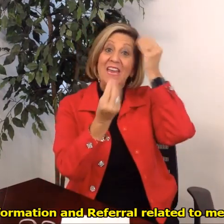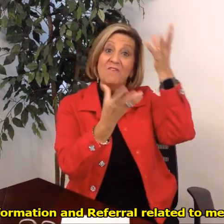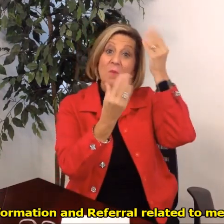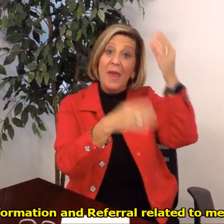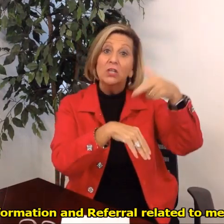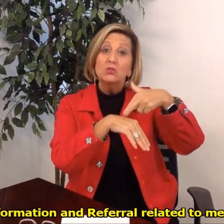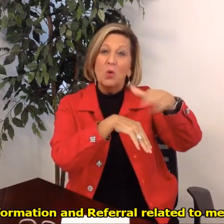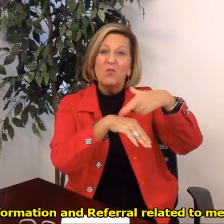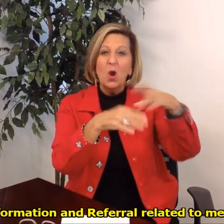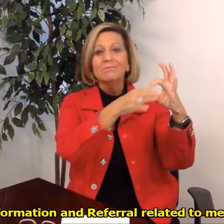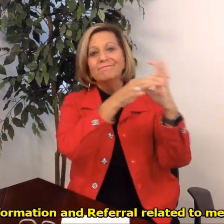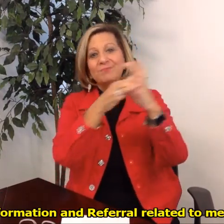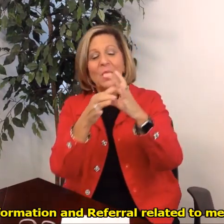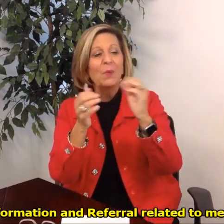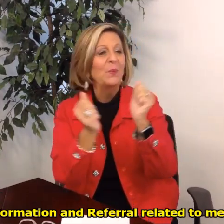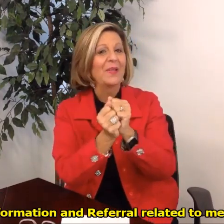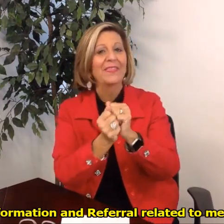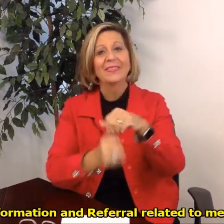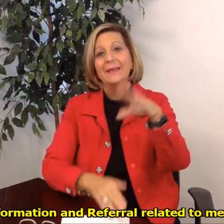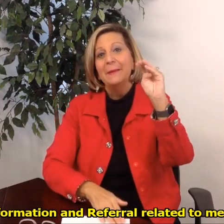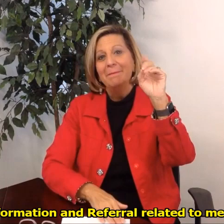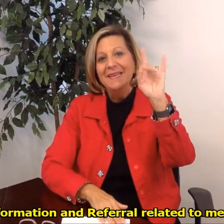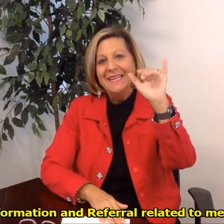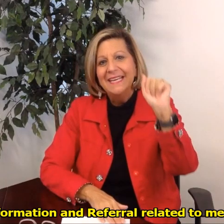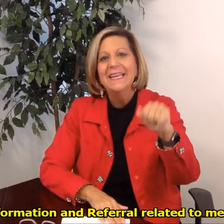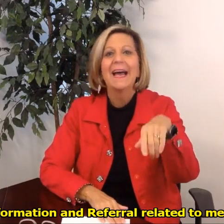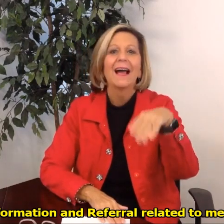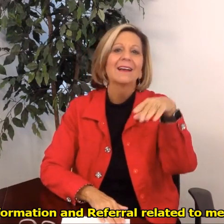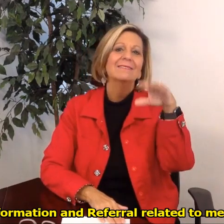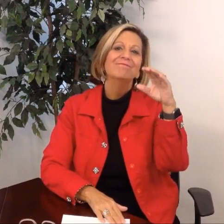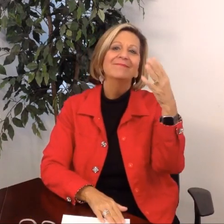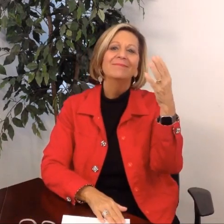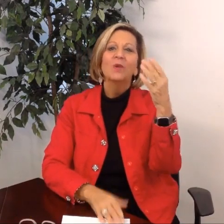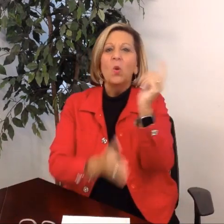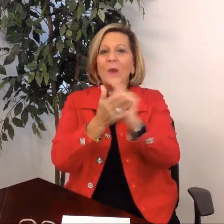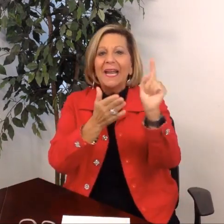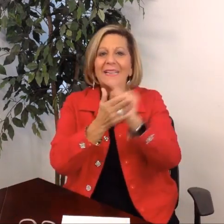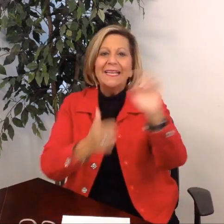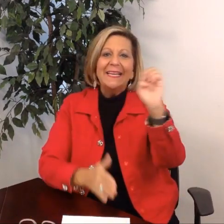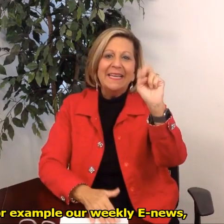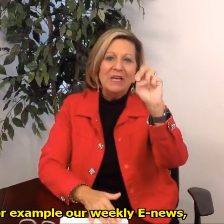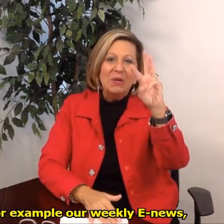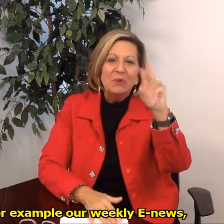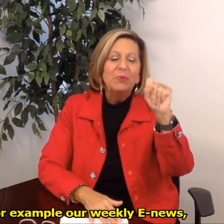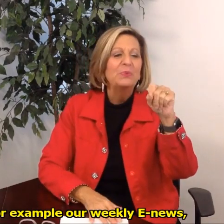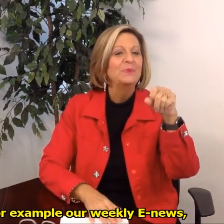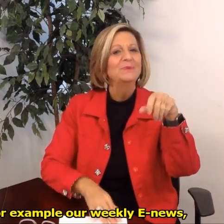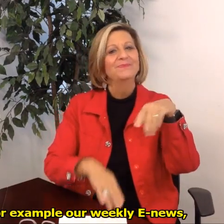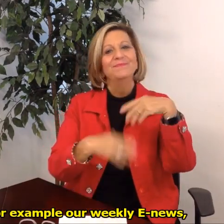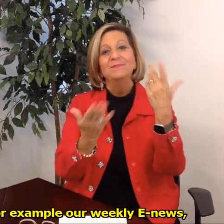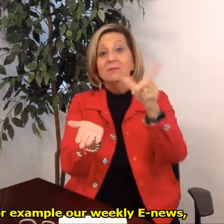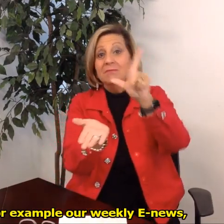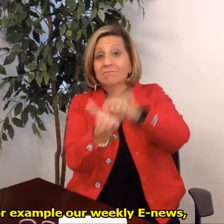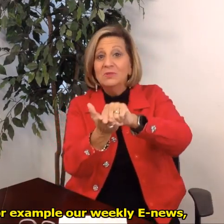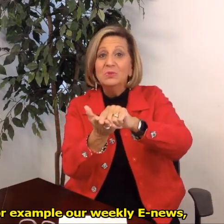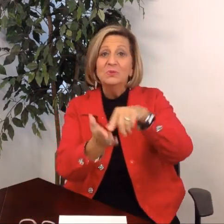start information and referral related to media for example our weekly e-news